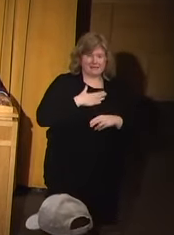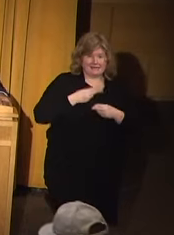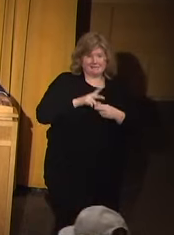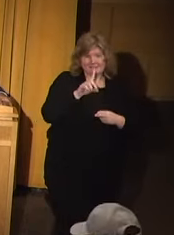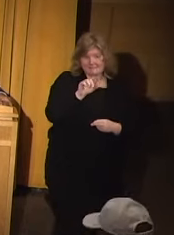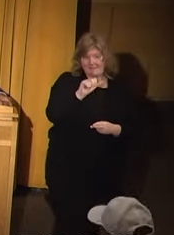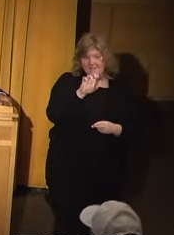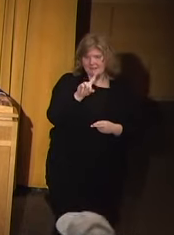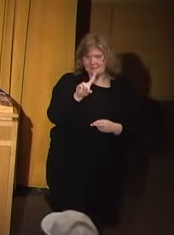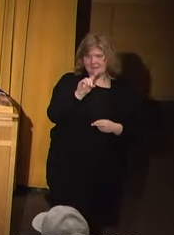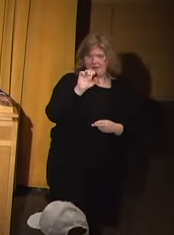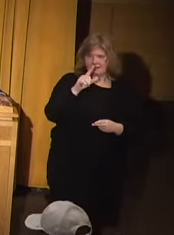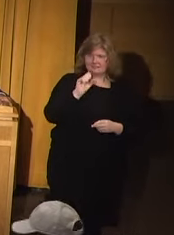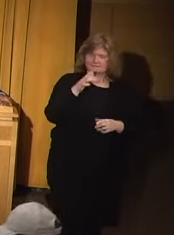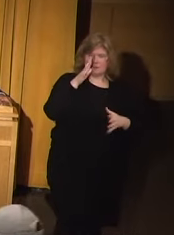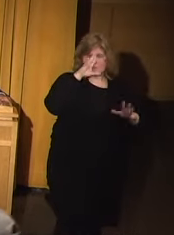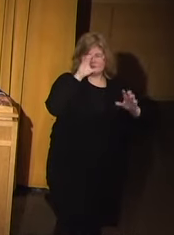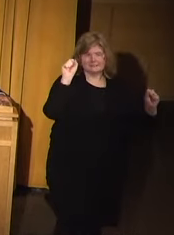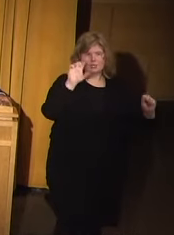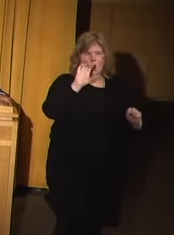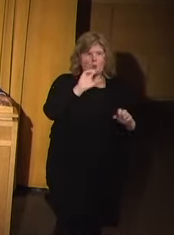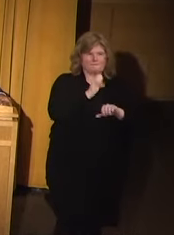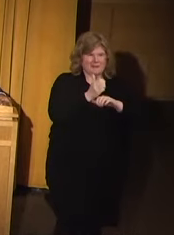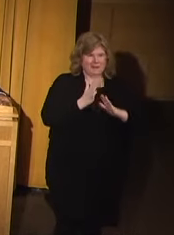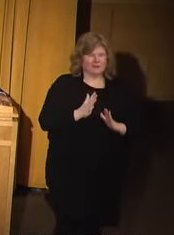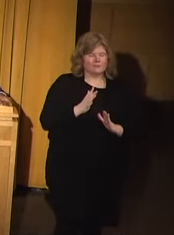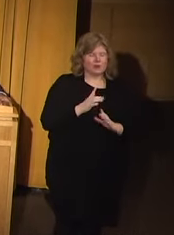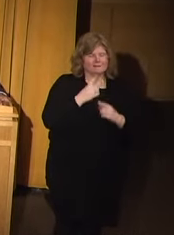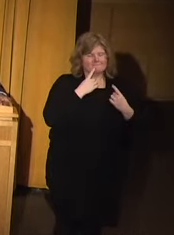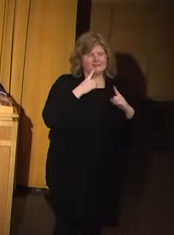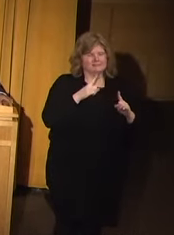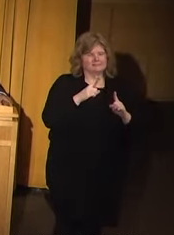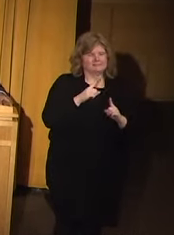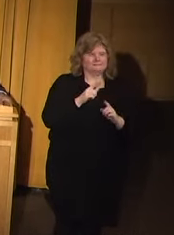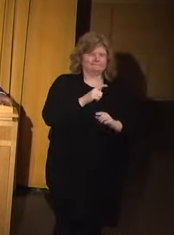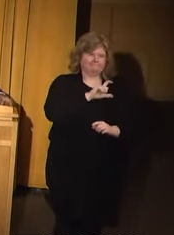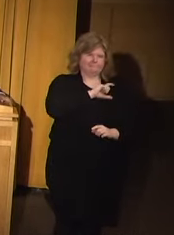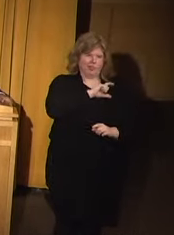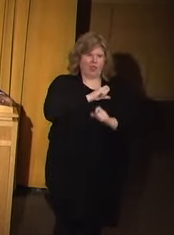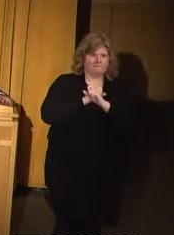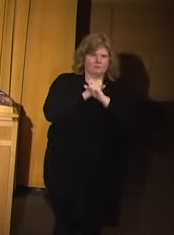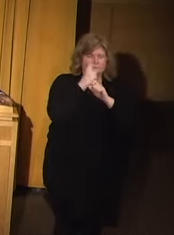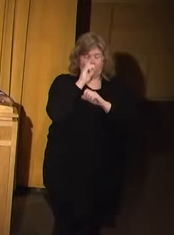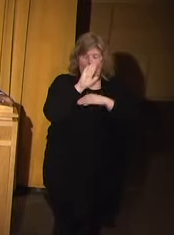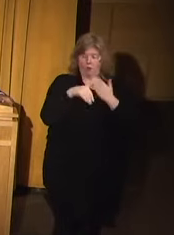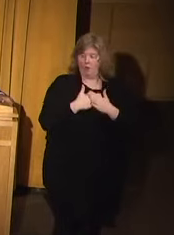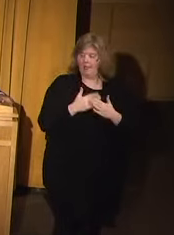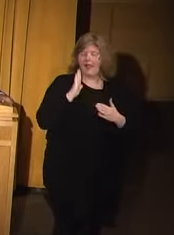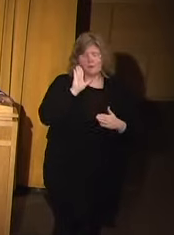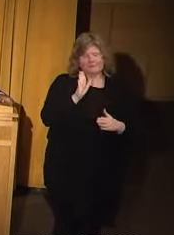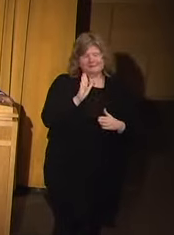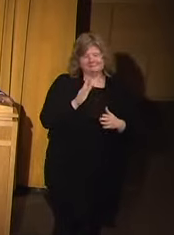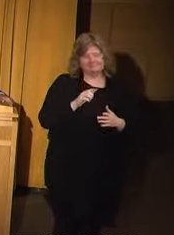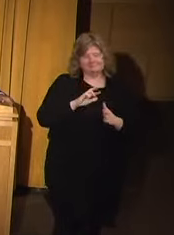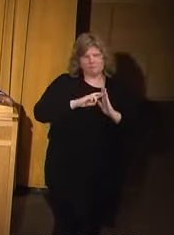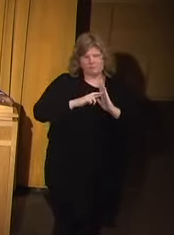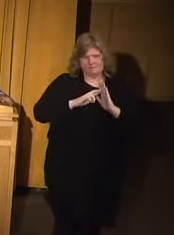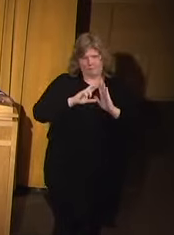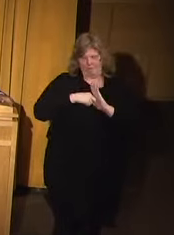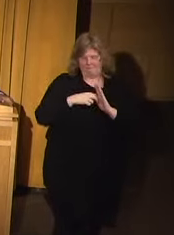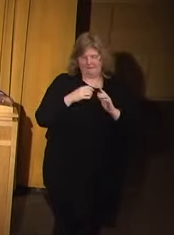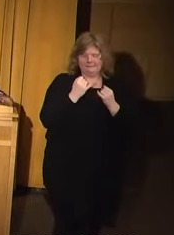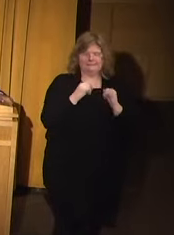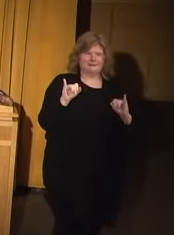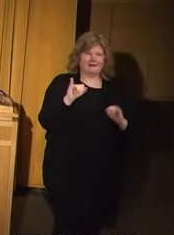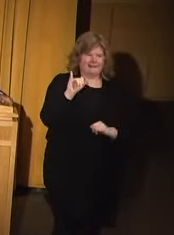My name is David Douglas. I'm the president and co-founder of effective law enforcement for all. I would be serving as the role of the independent evaluator for